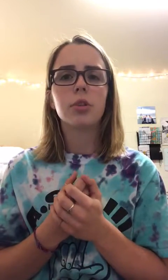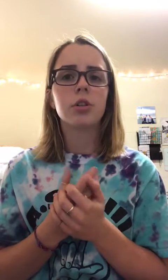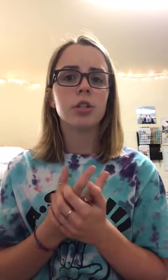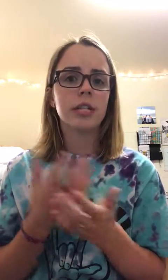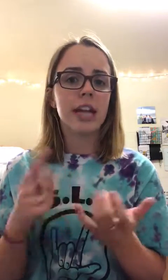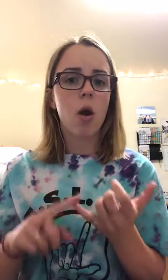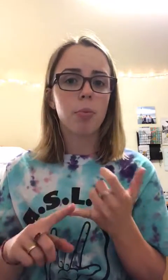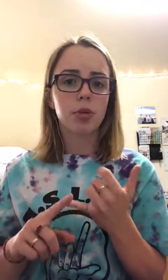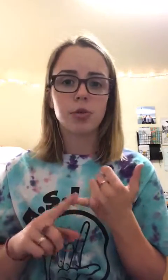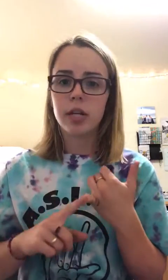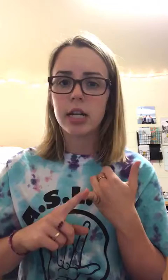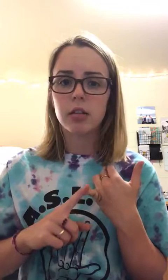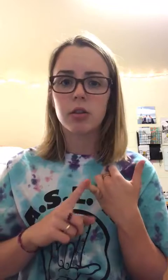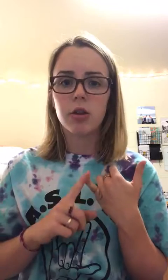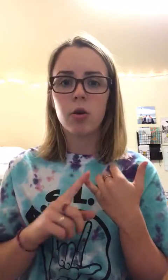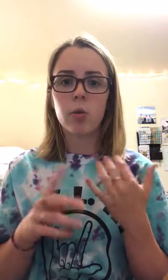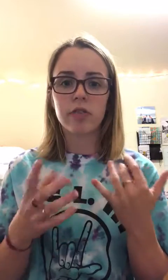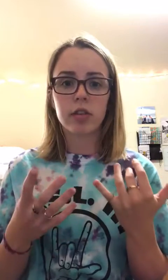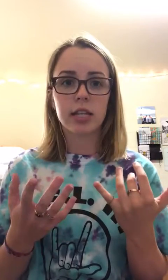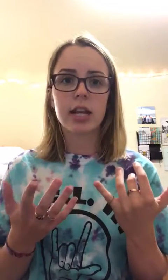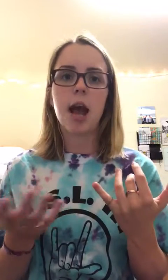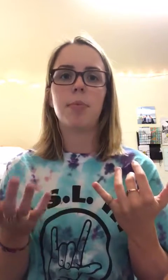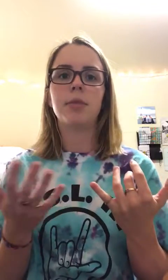Learners seek out opportunities so they don't wait for things to happen.